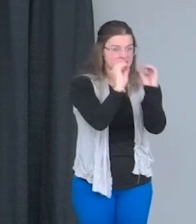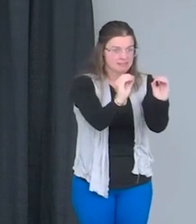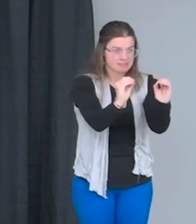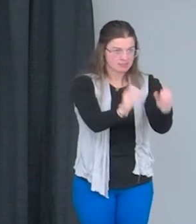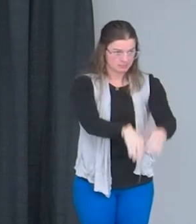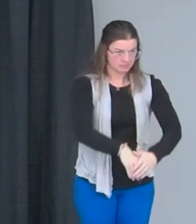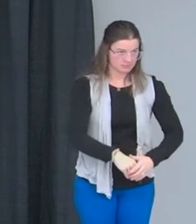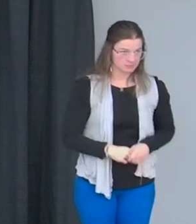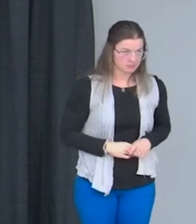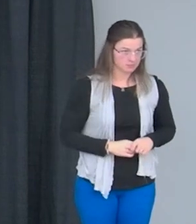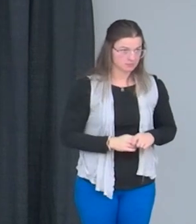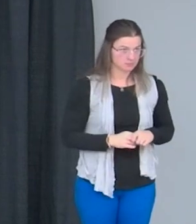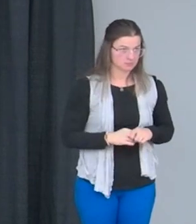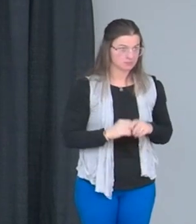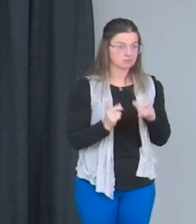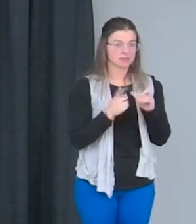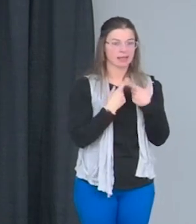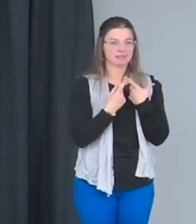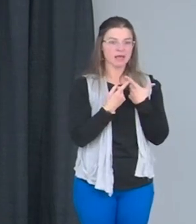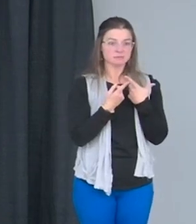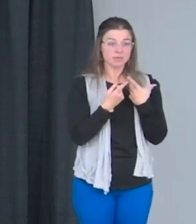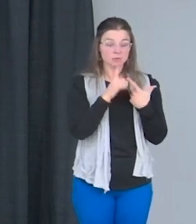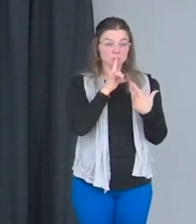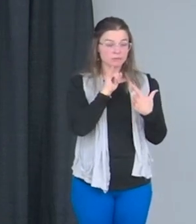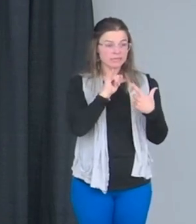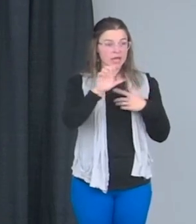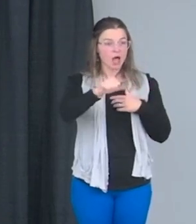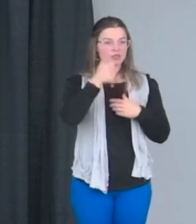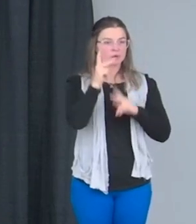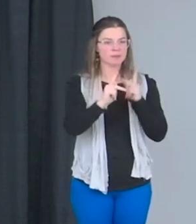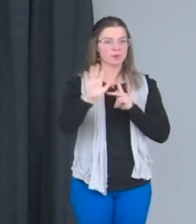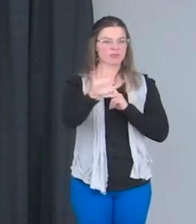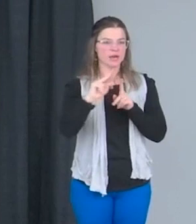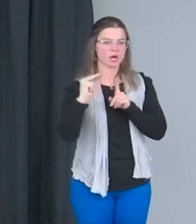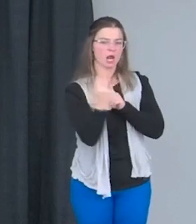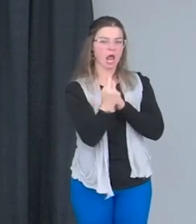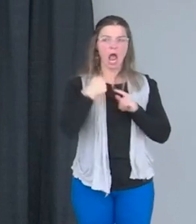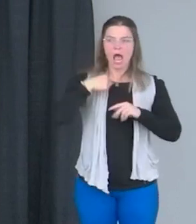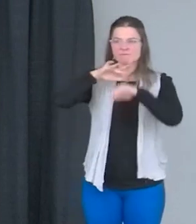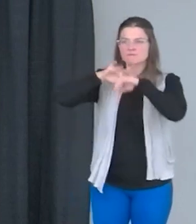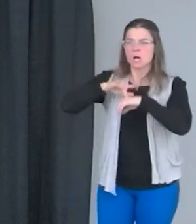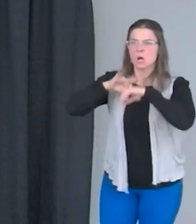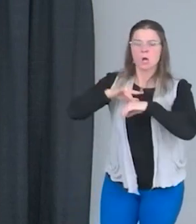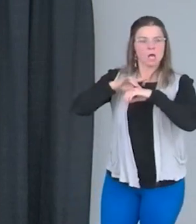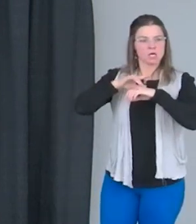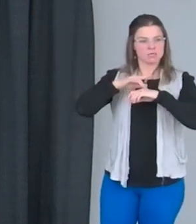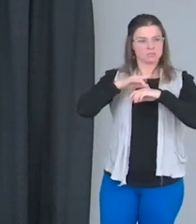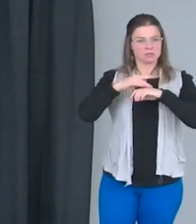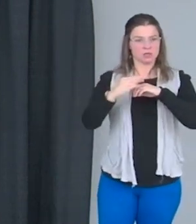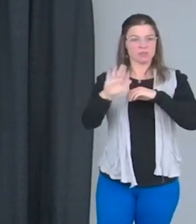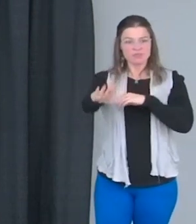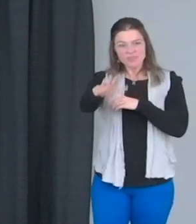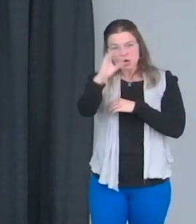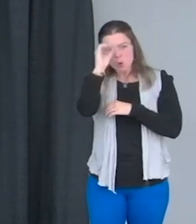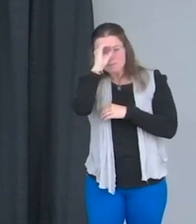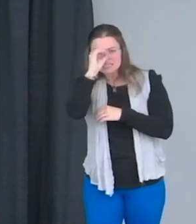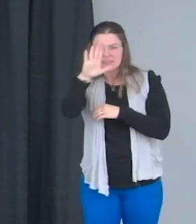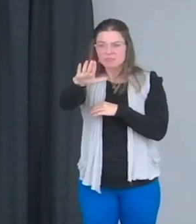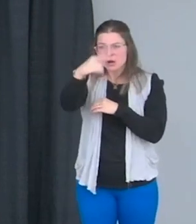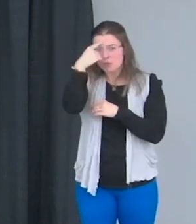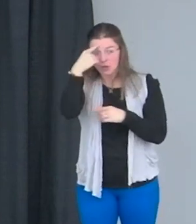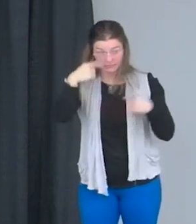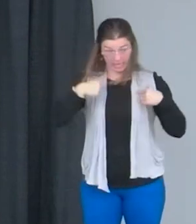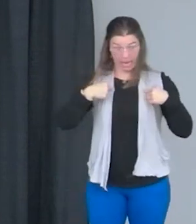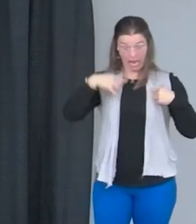And then I focused on how people saw me and I became more debilitated by their thoughts and opinions of how they thought I was supposed to